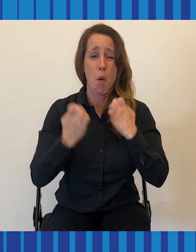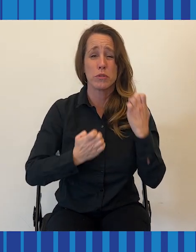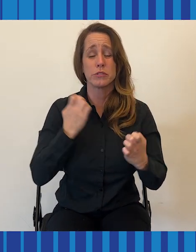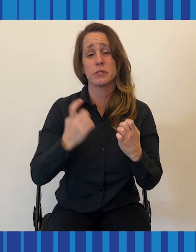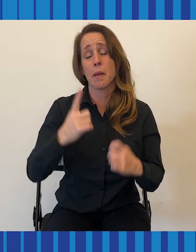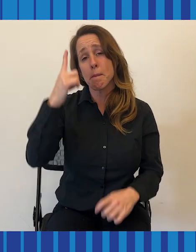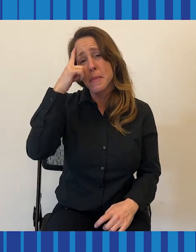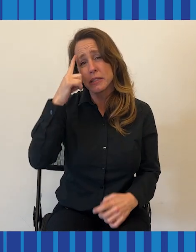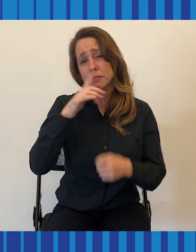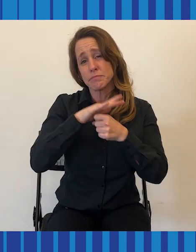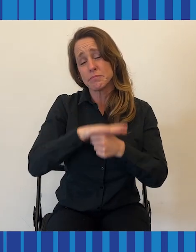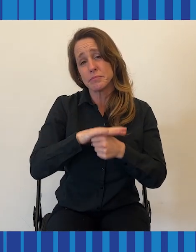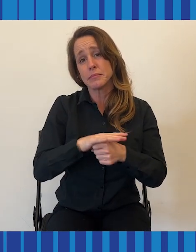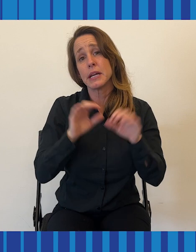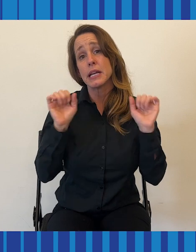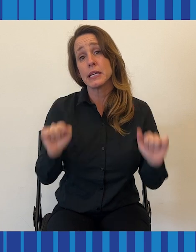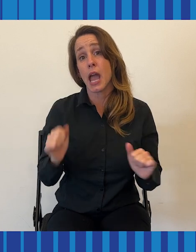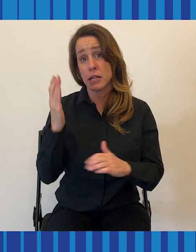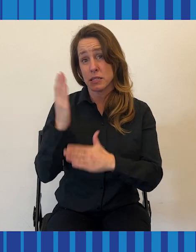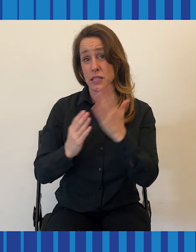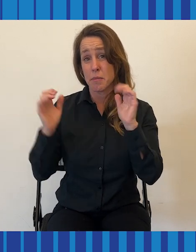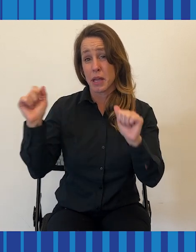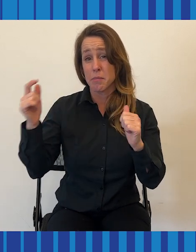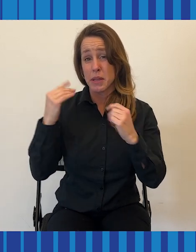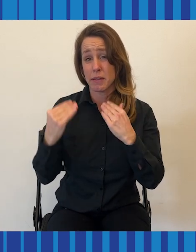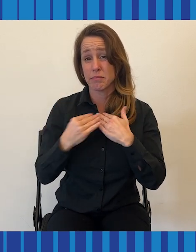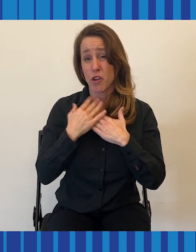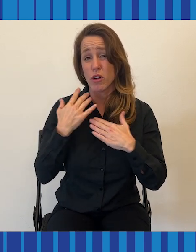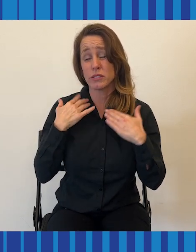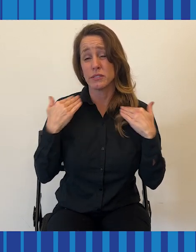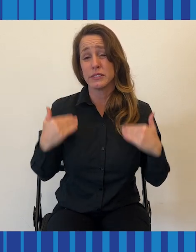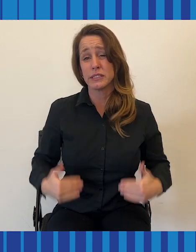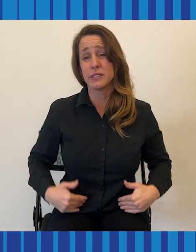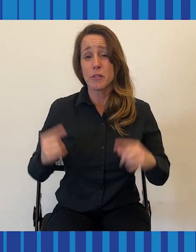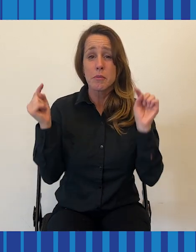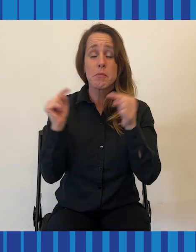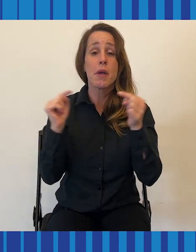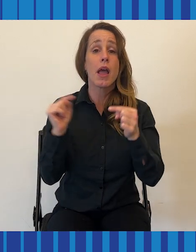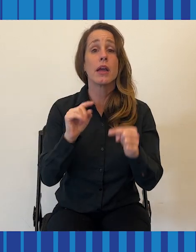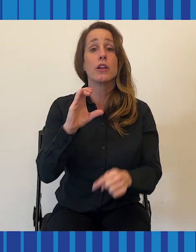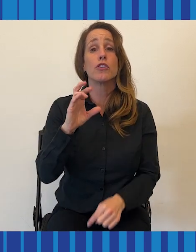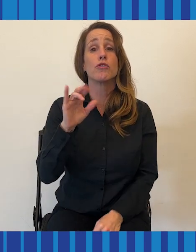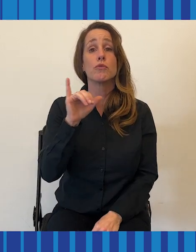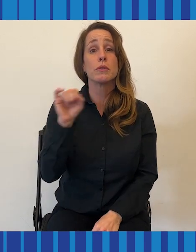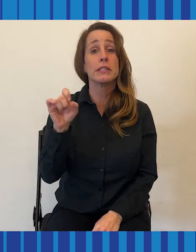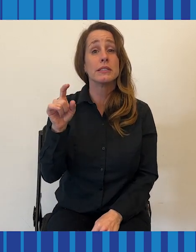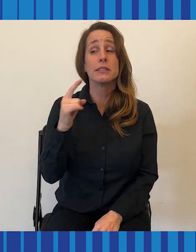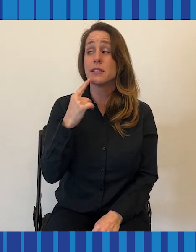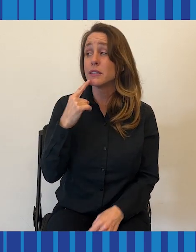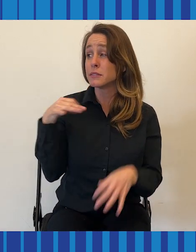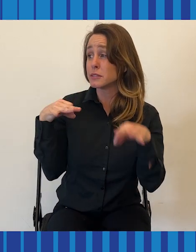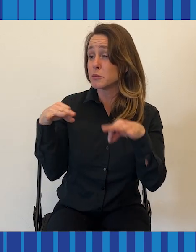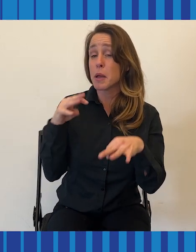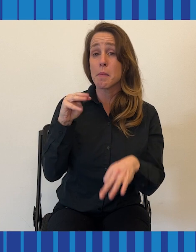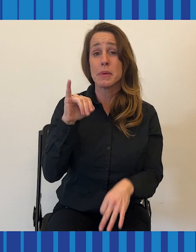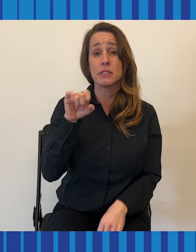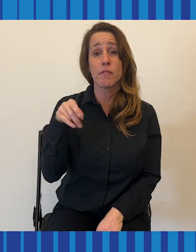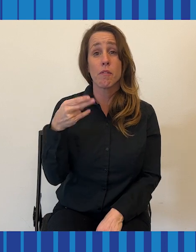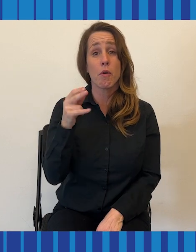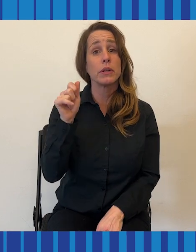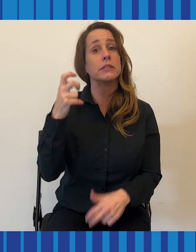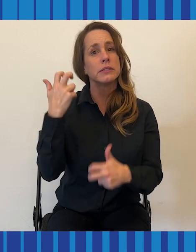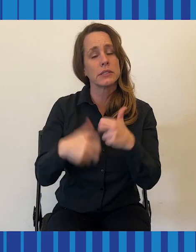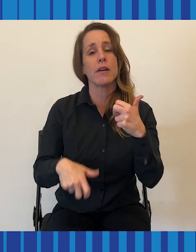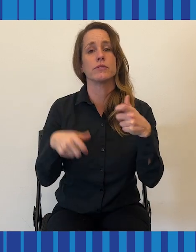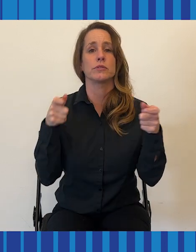distress for the person experiencing it. For some people, certain triggers can even cause physical pain. Understandably,